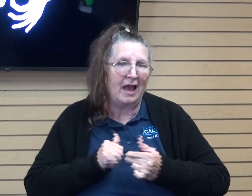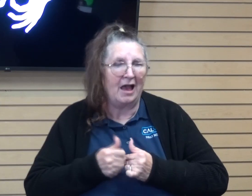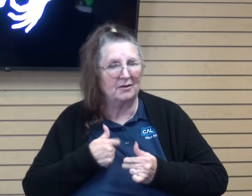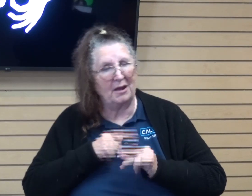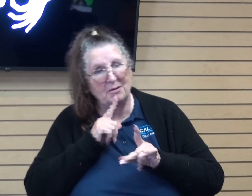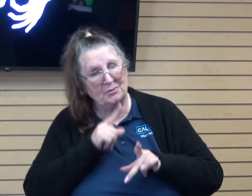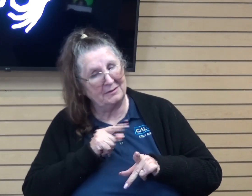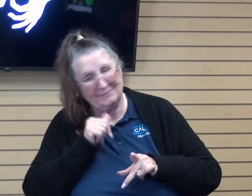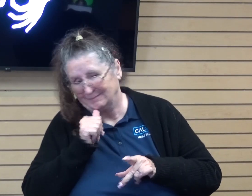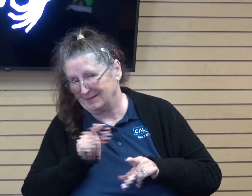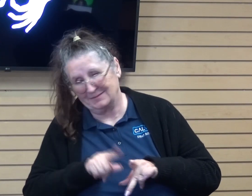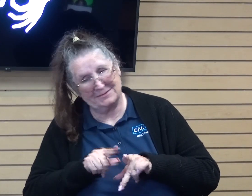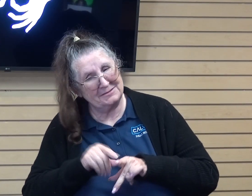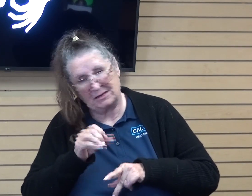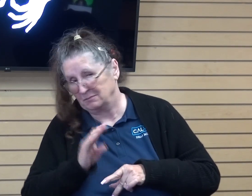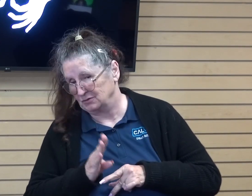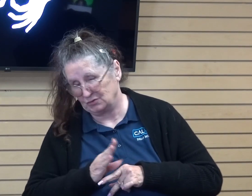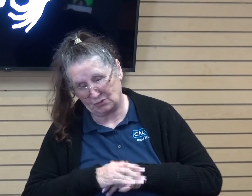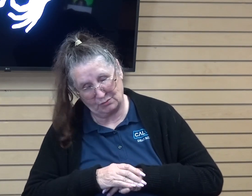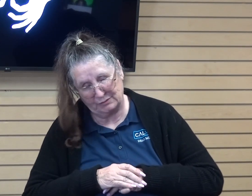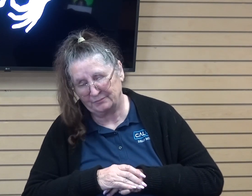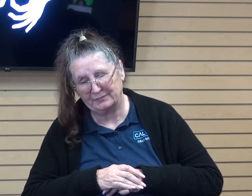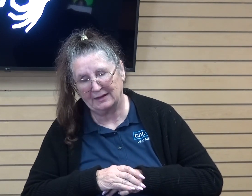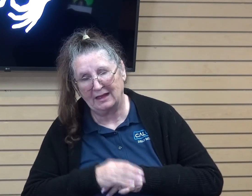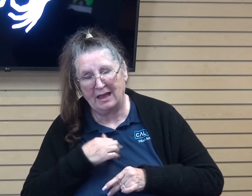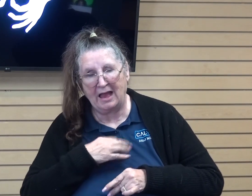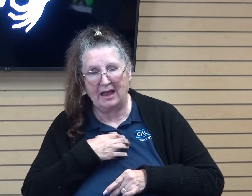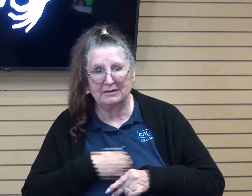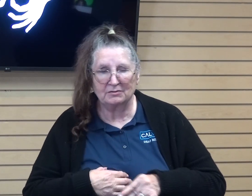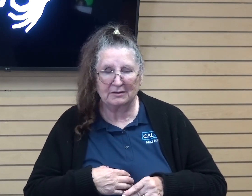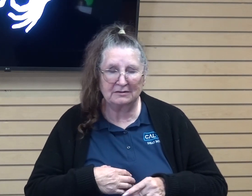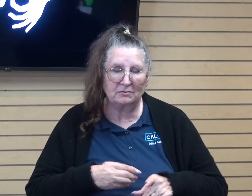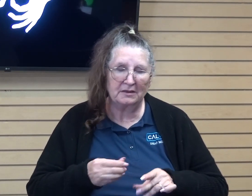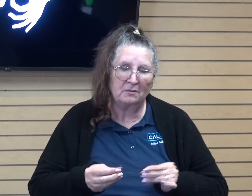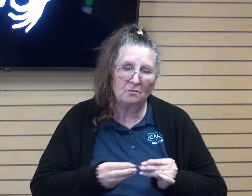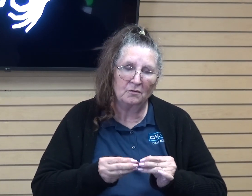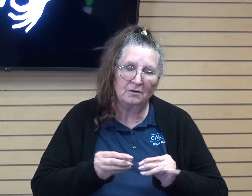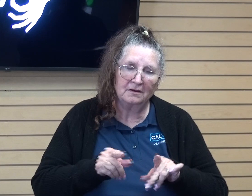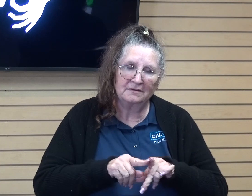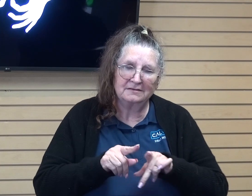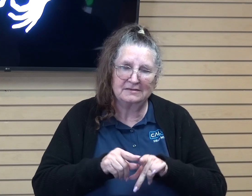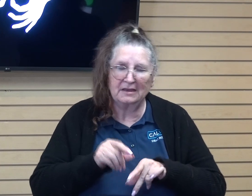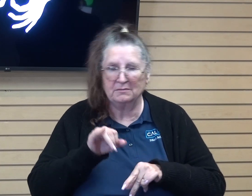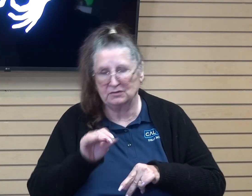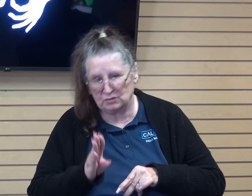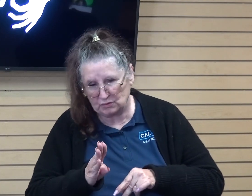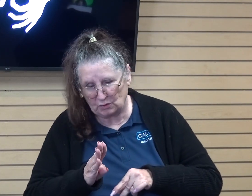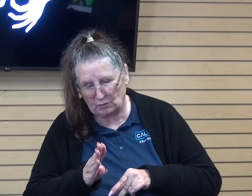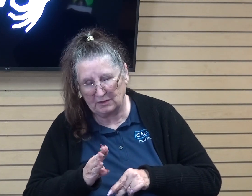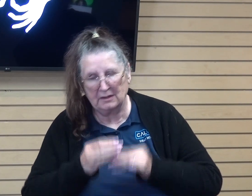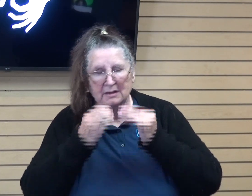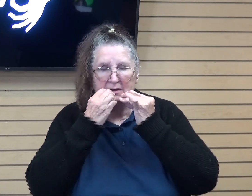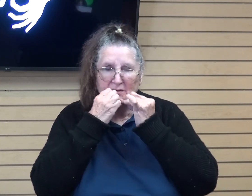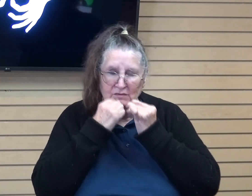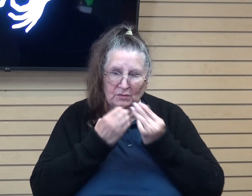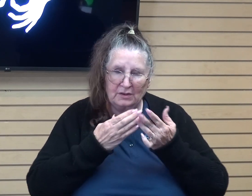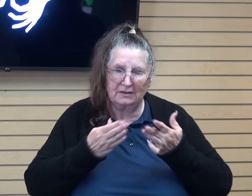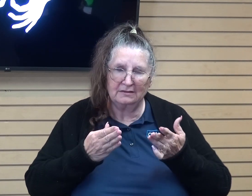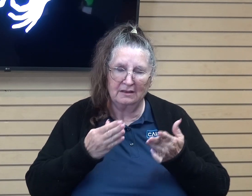not like Job. And I desire to be more like Job. And just what a sweet thing it is for all of